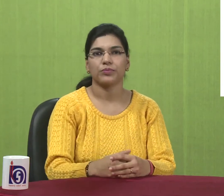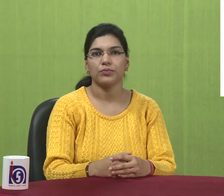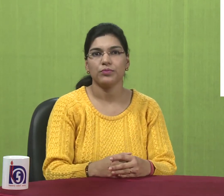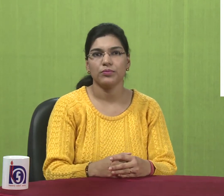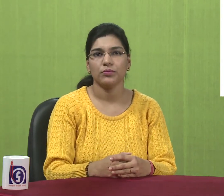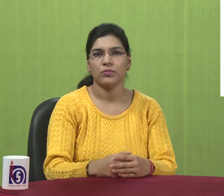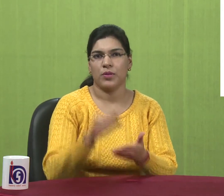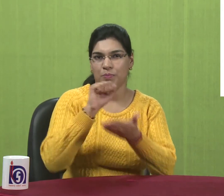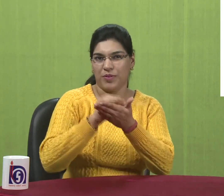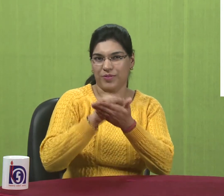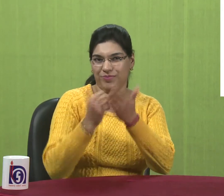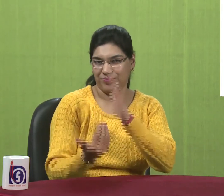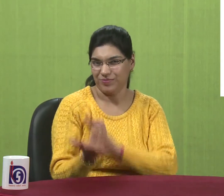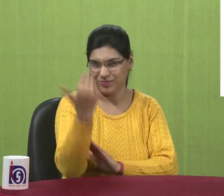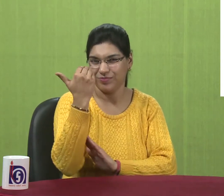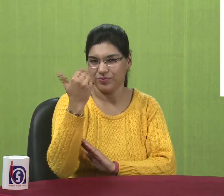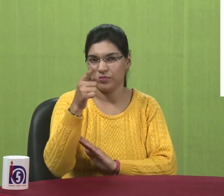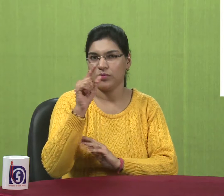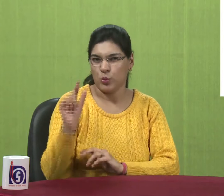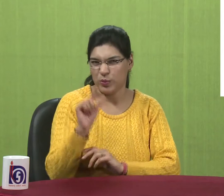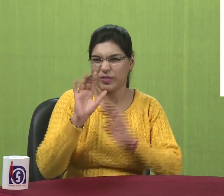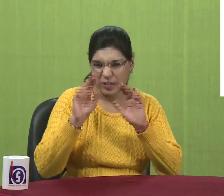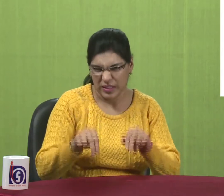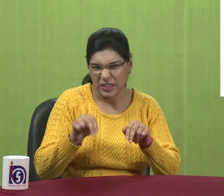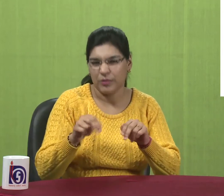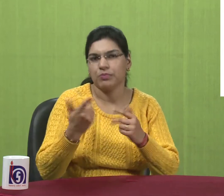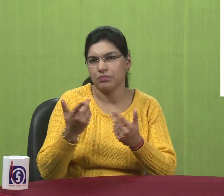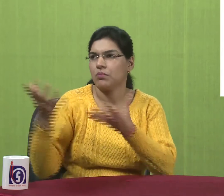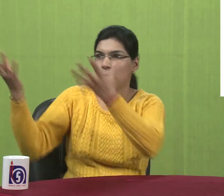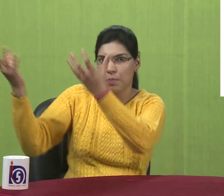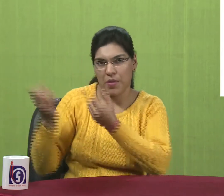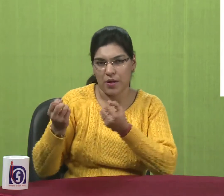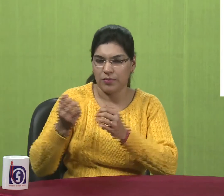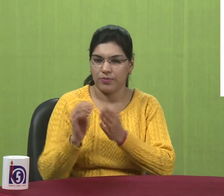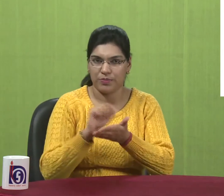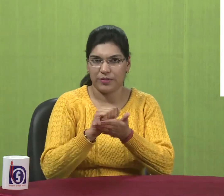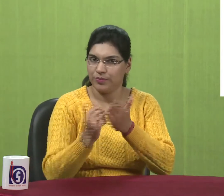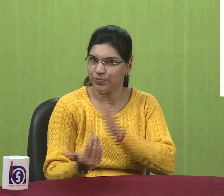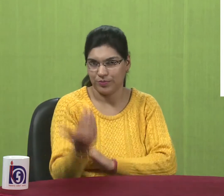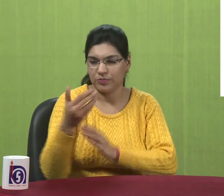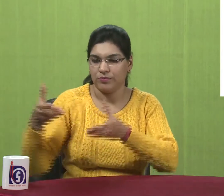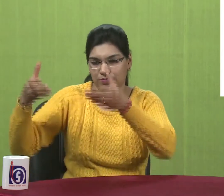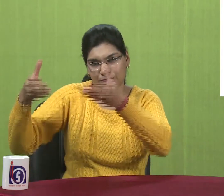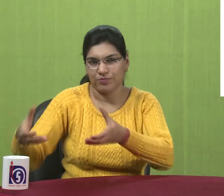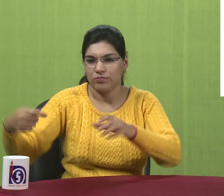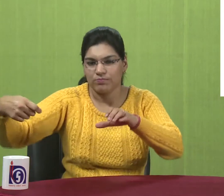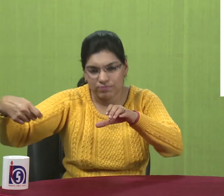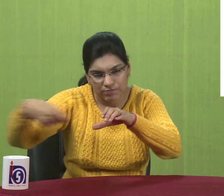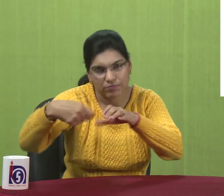Sixth point is printers and other hardware. So when you buy a printer and connect it to your